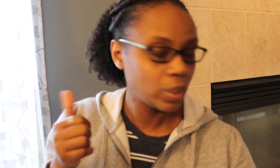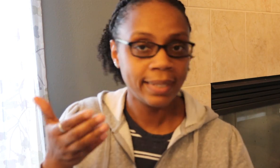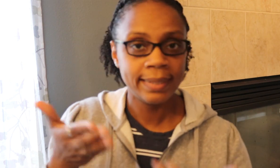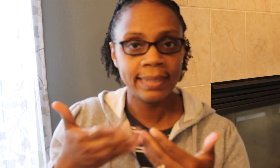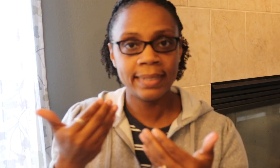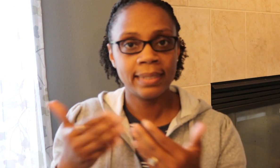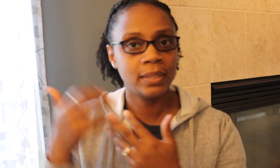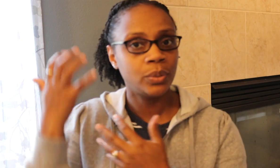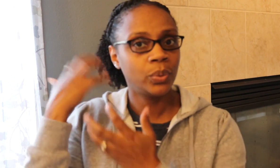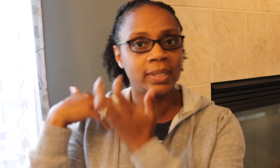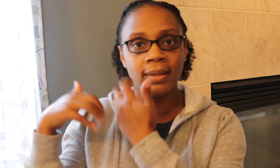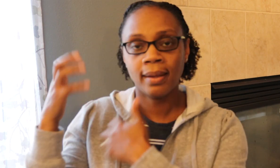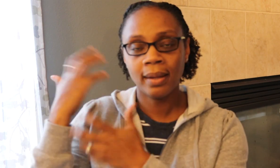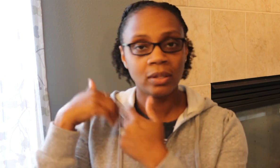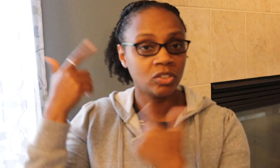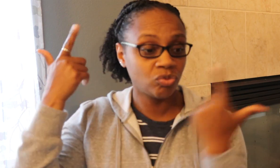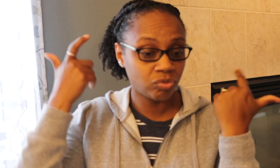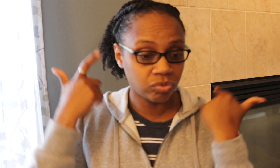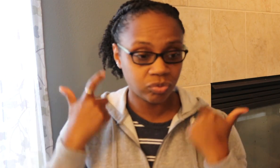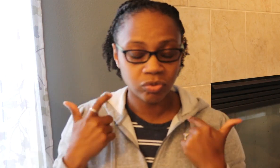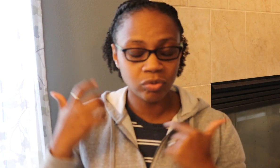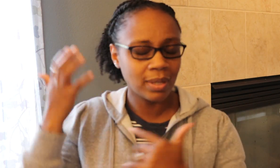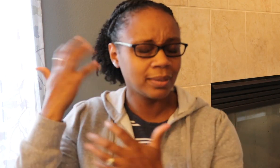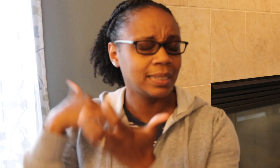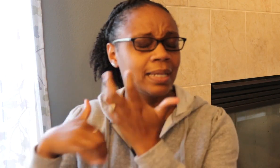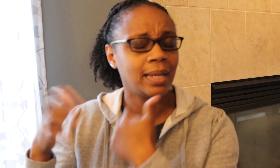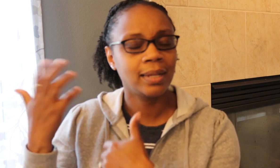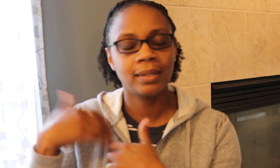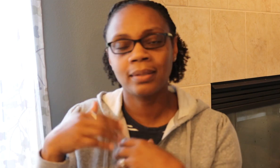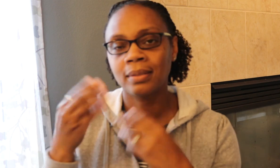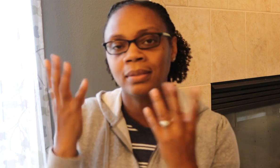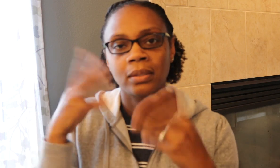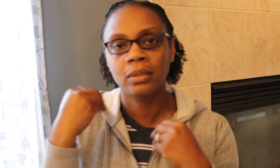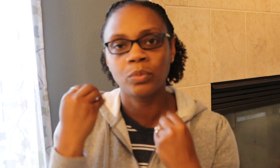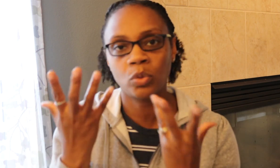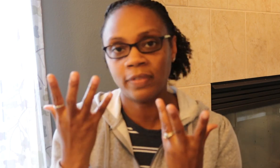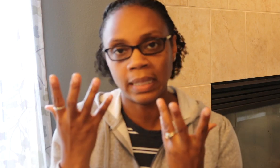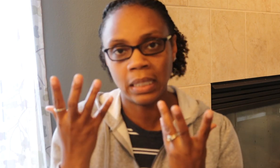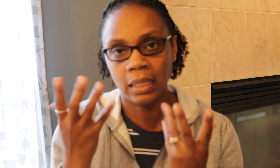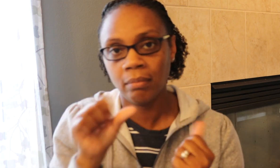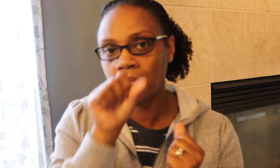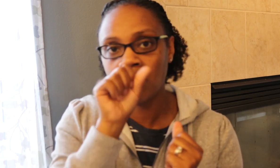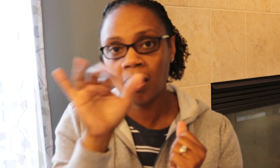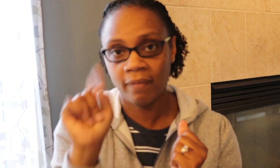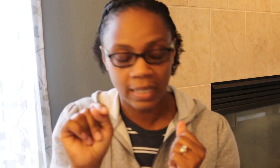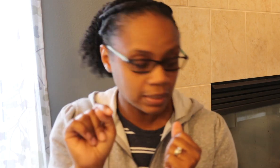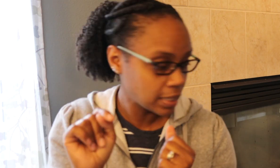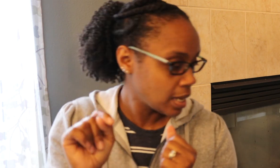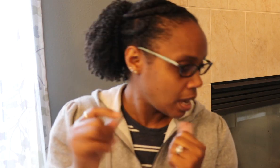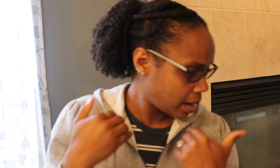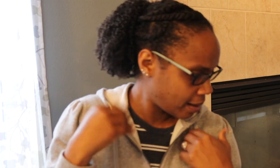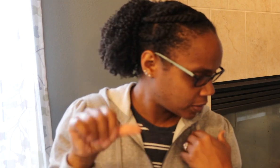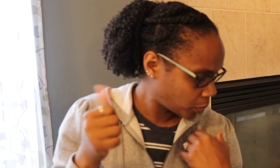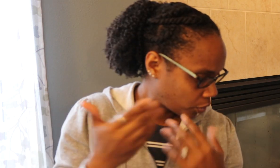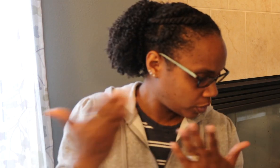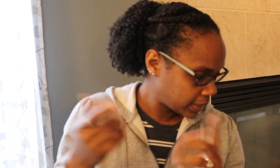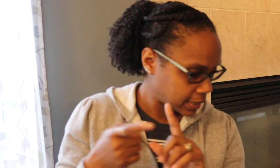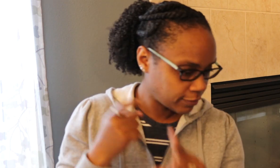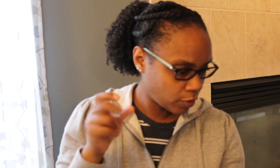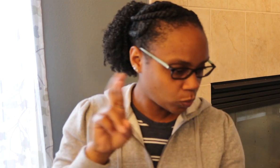amazing. It is so easy to detangle your hair once you've sprayed it in there. I think I have some more things